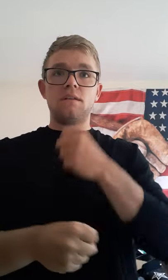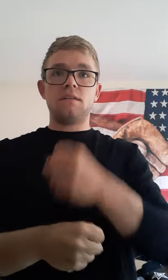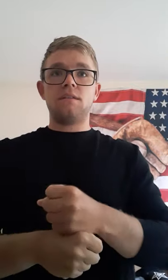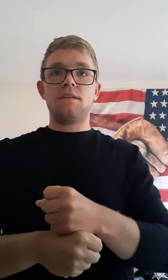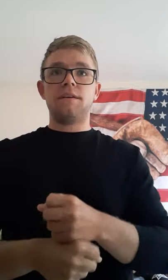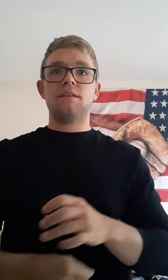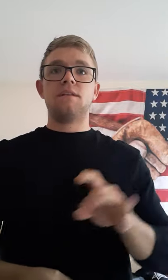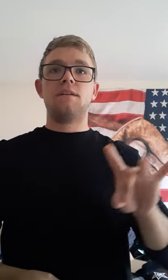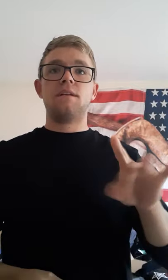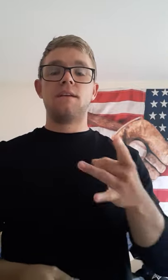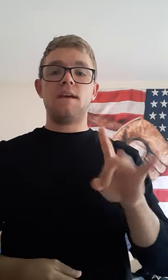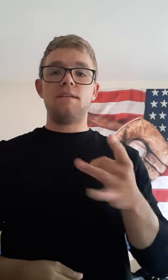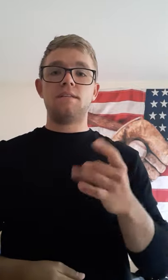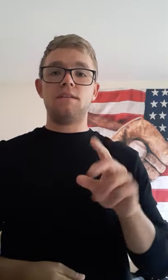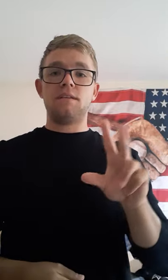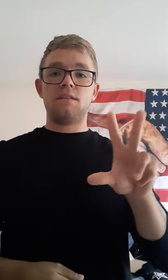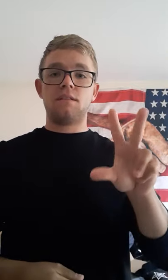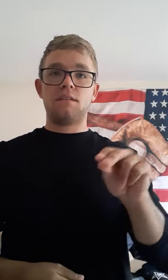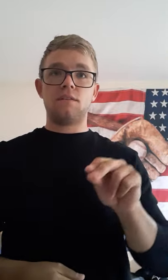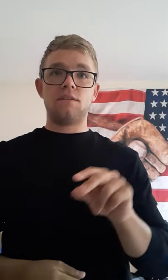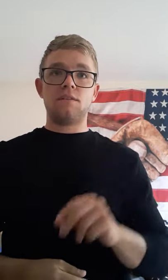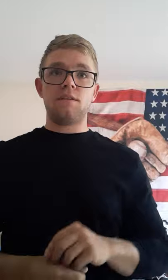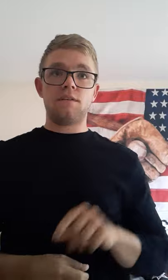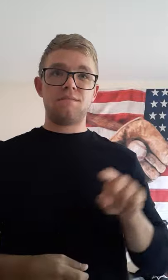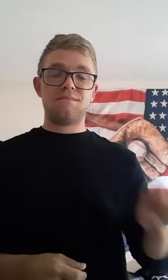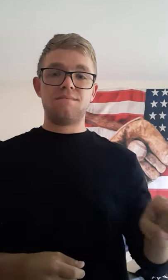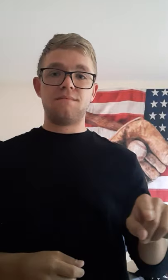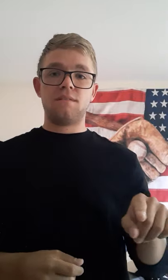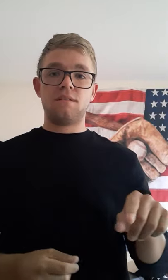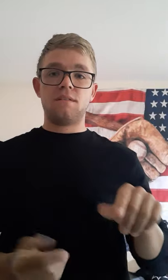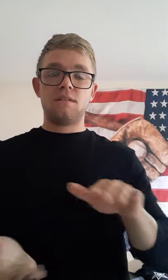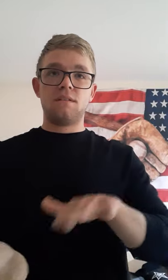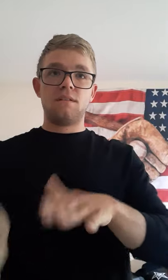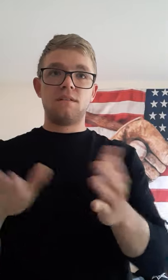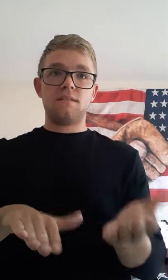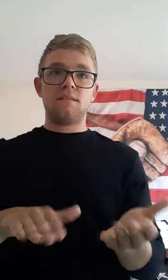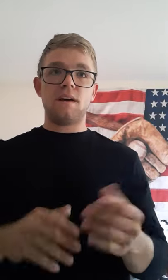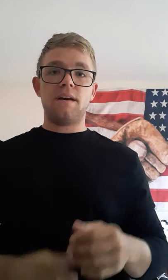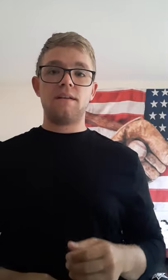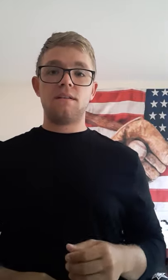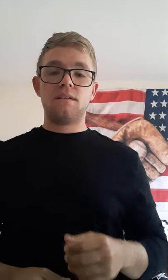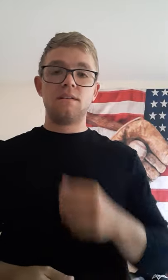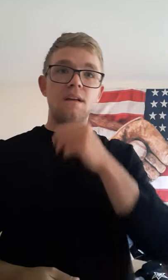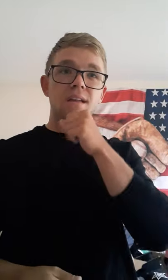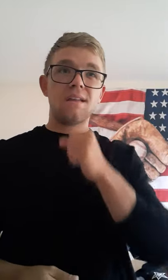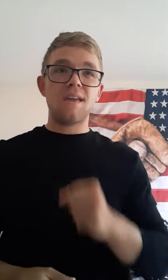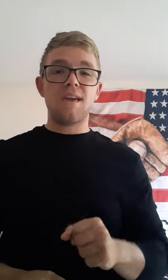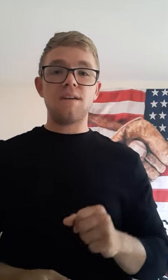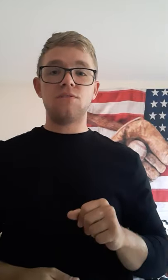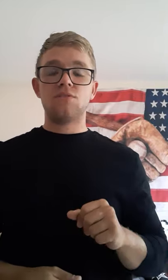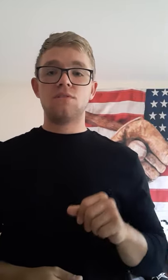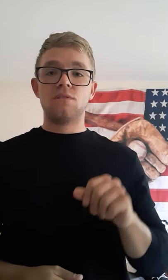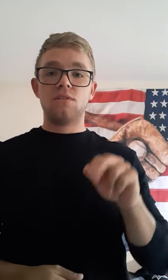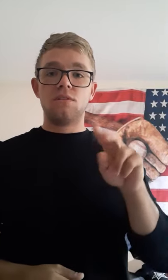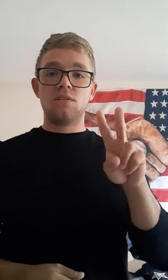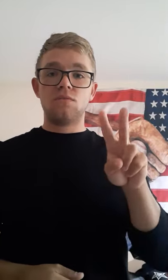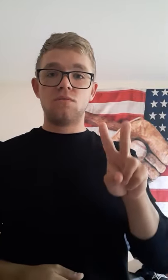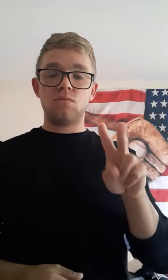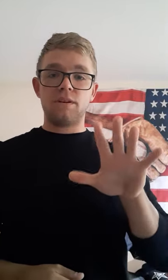Year 1830. Died. Age 25.